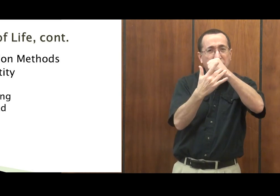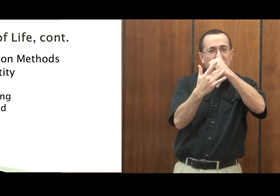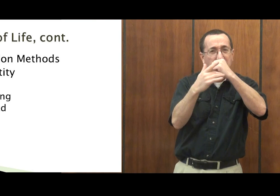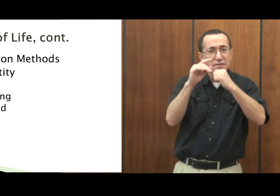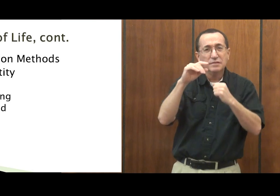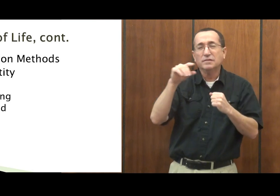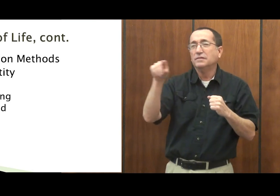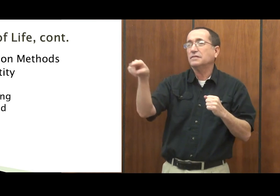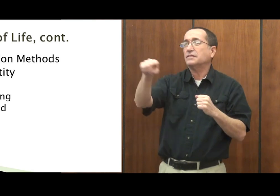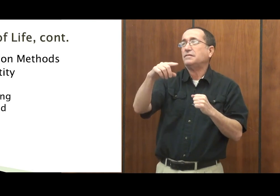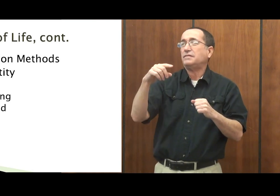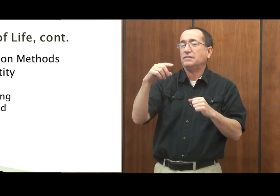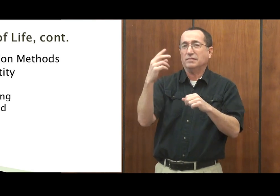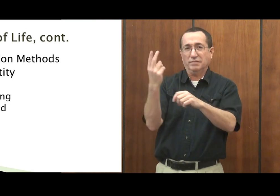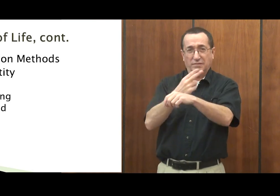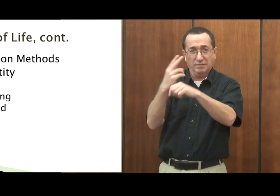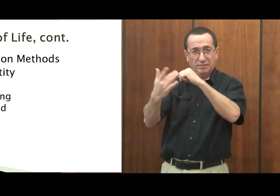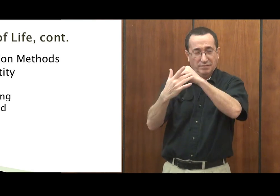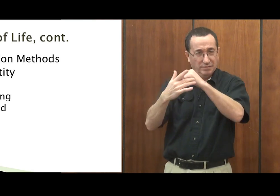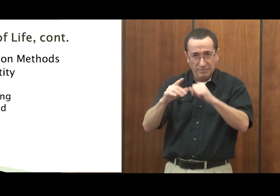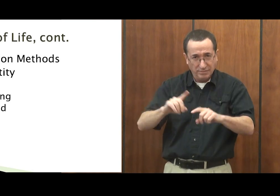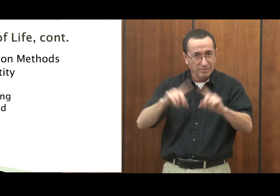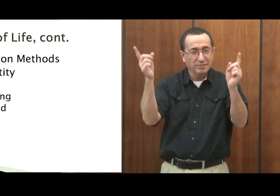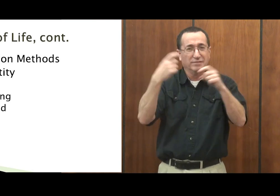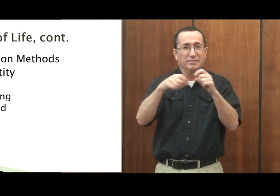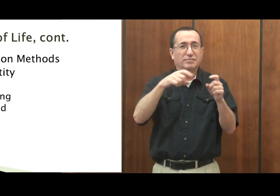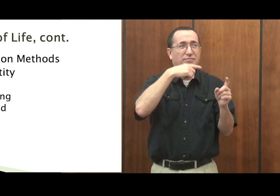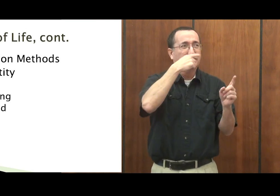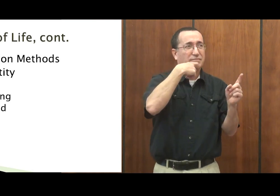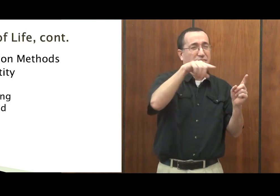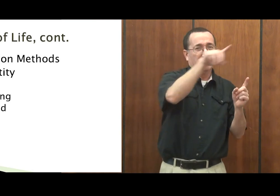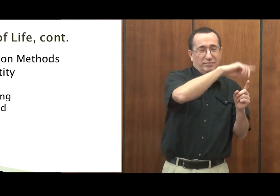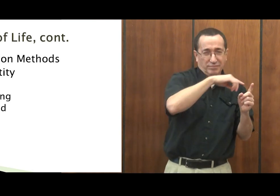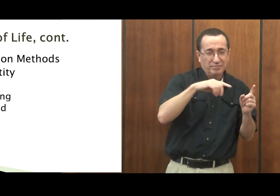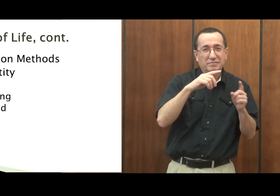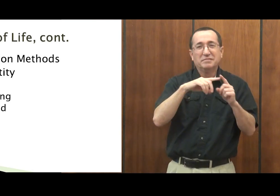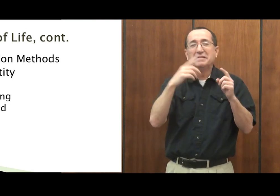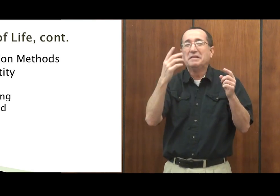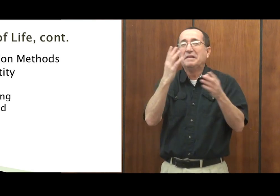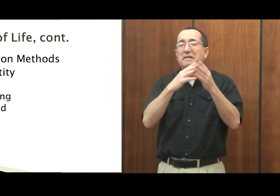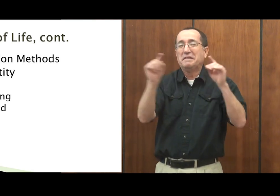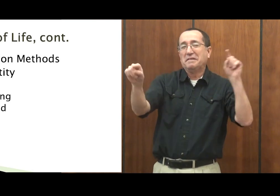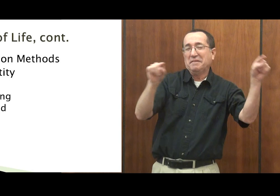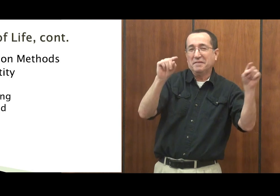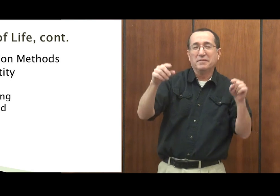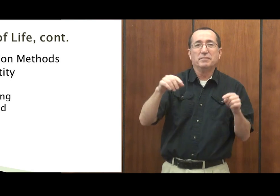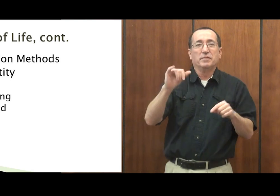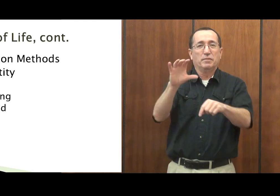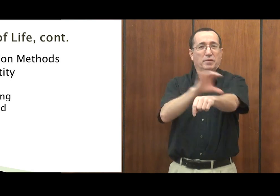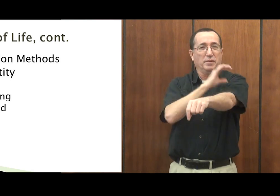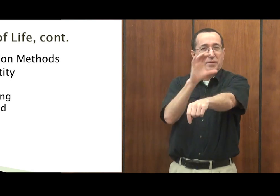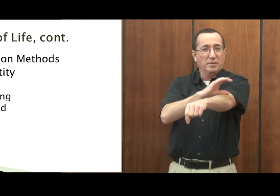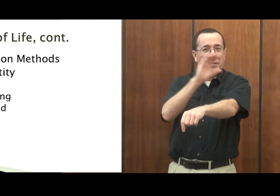Technology has increased immensely for us to be able to communicate between both worlds.